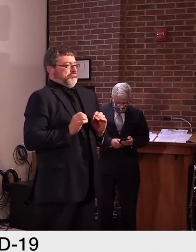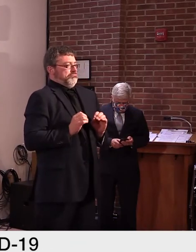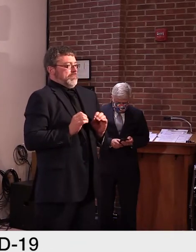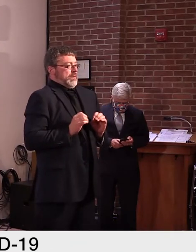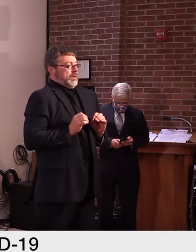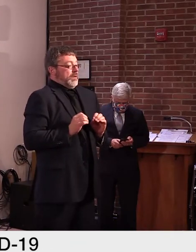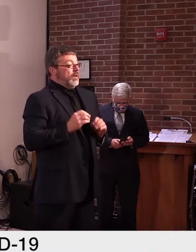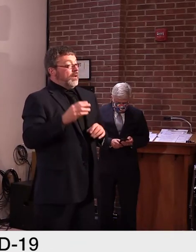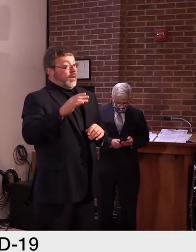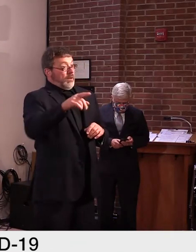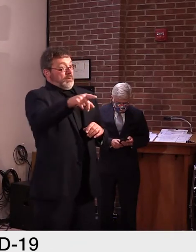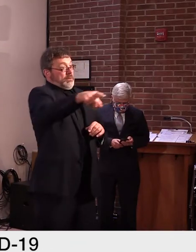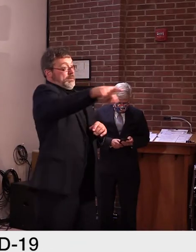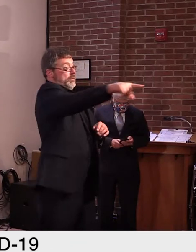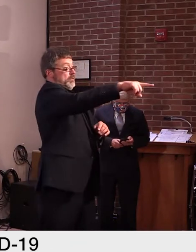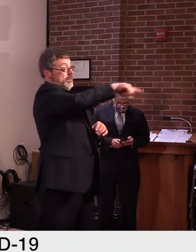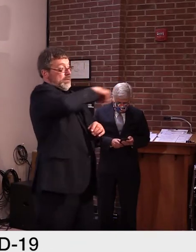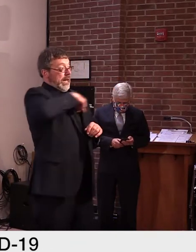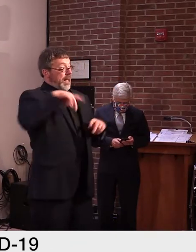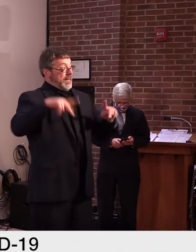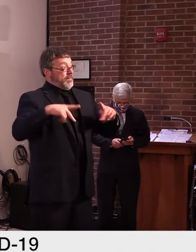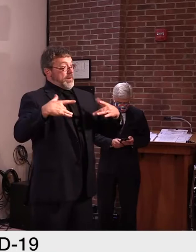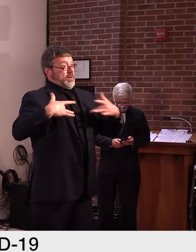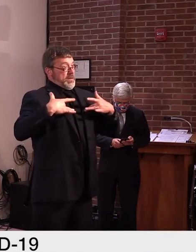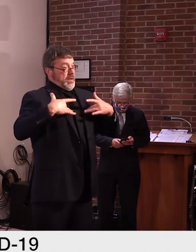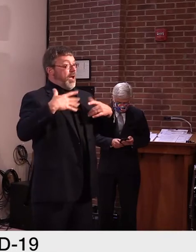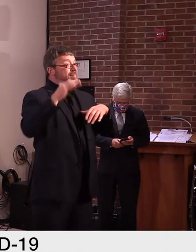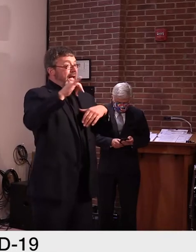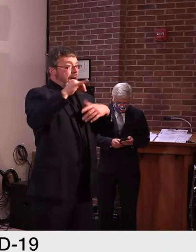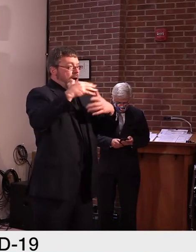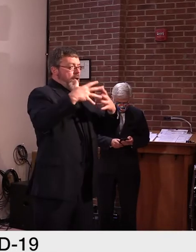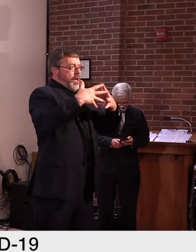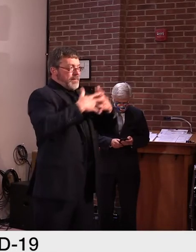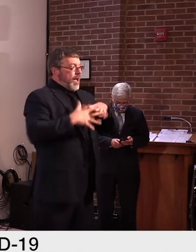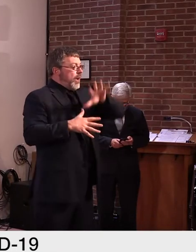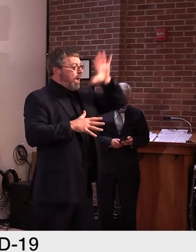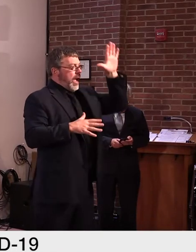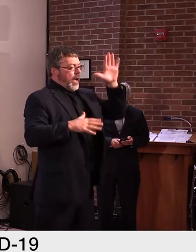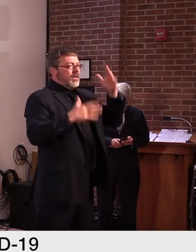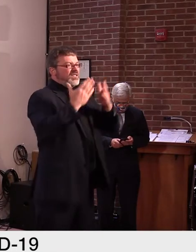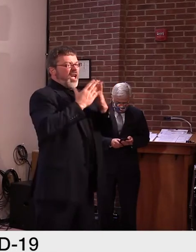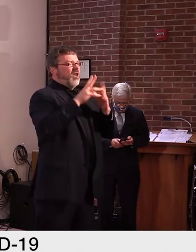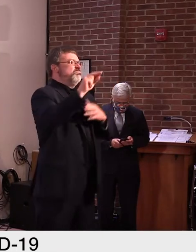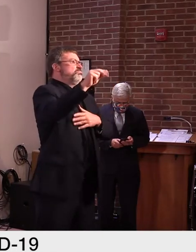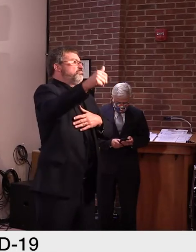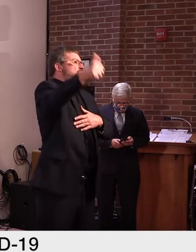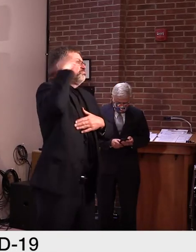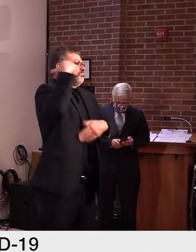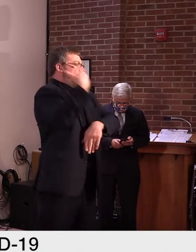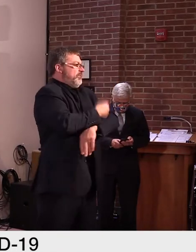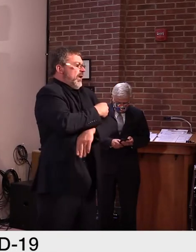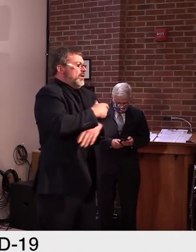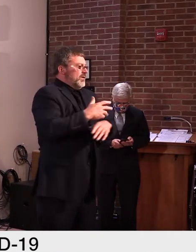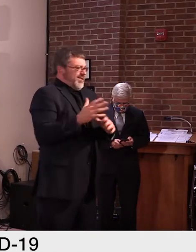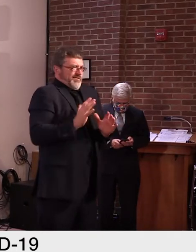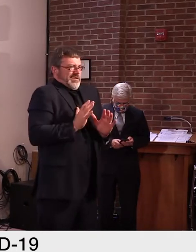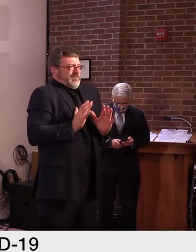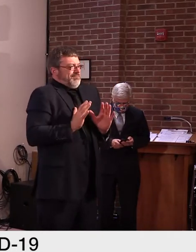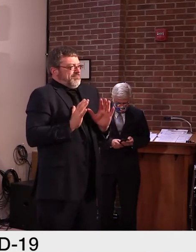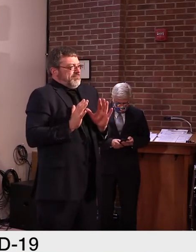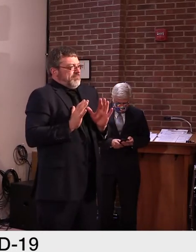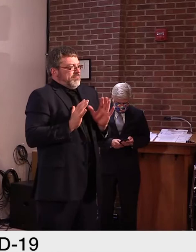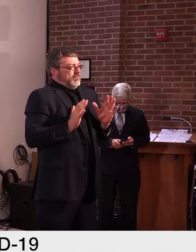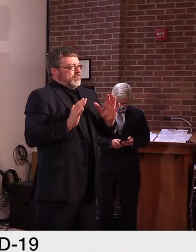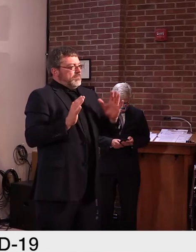uh, Americans' reluctance based on surveys that have come out recently, uh, to